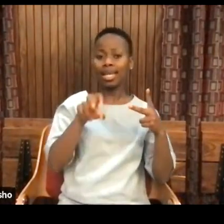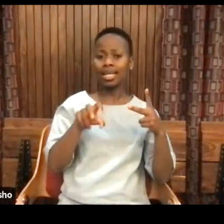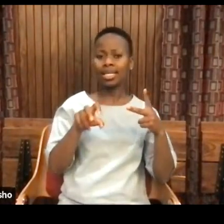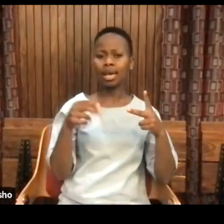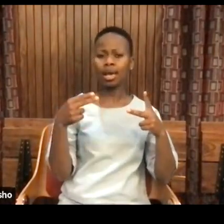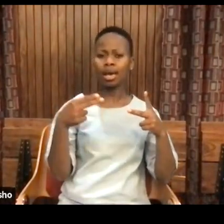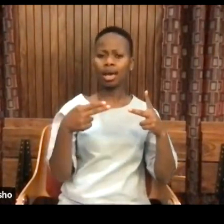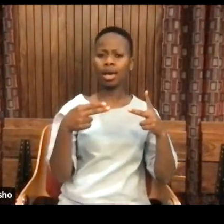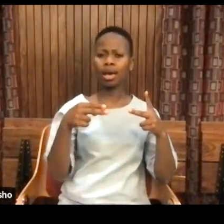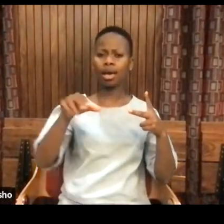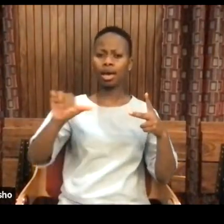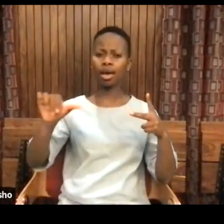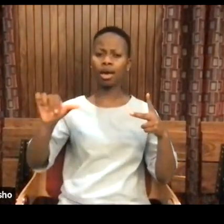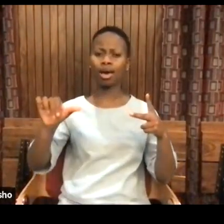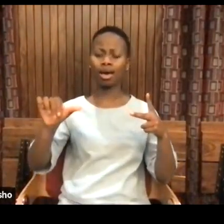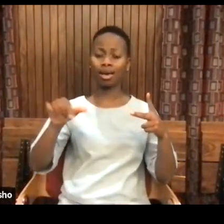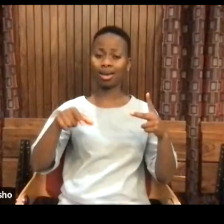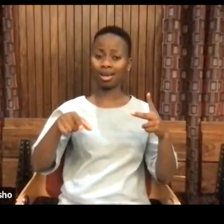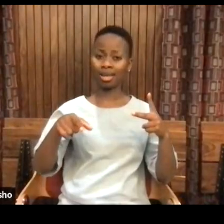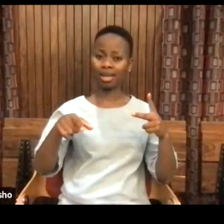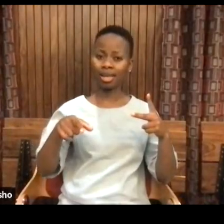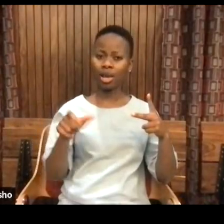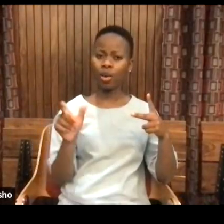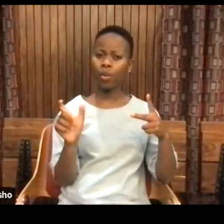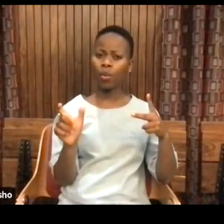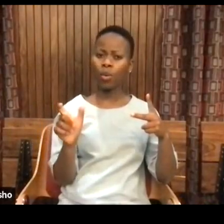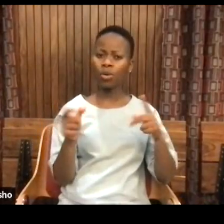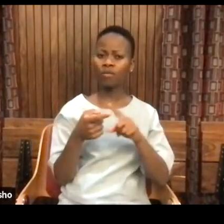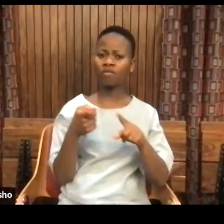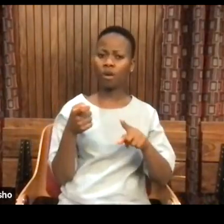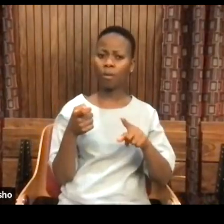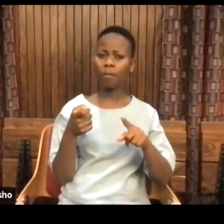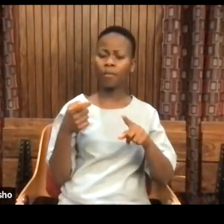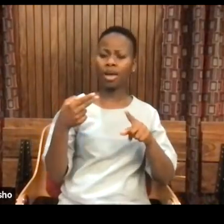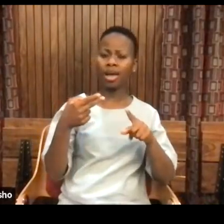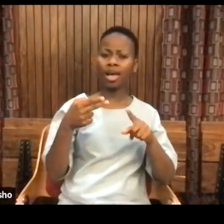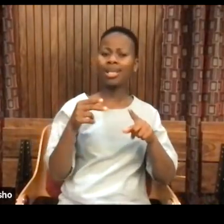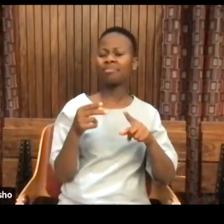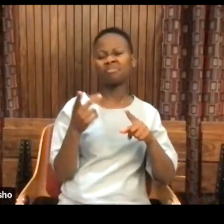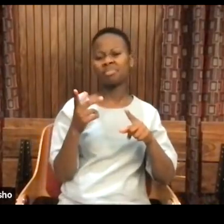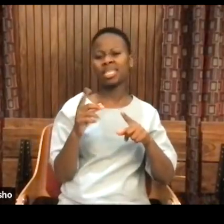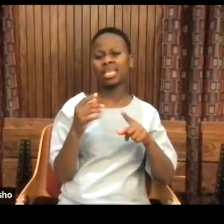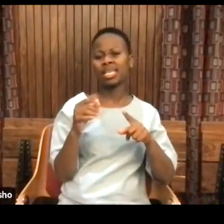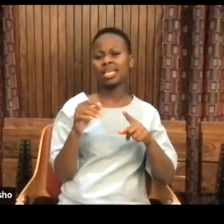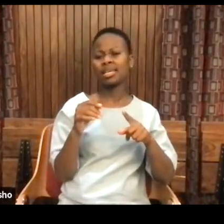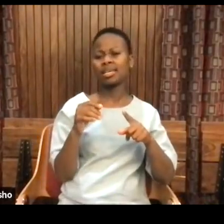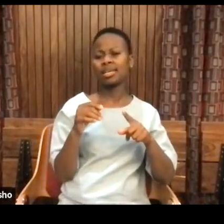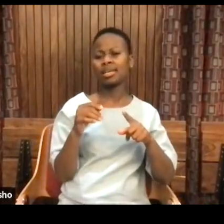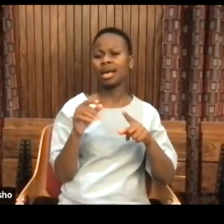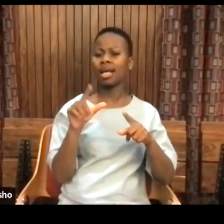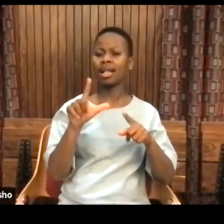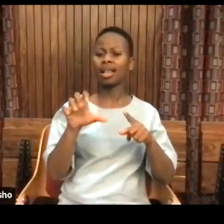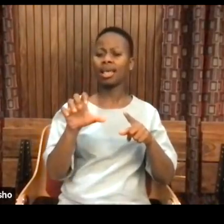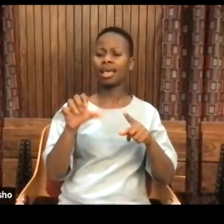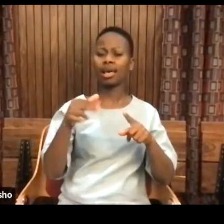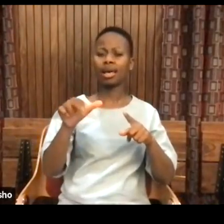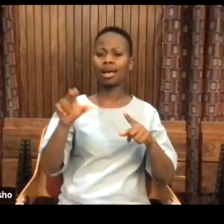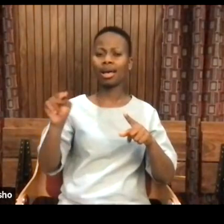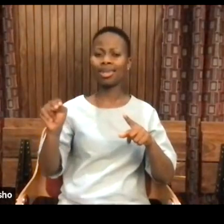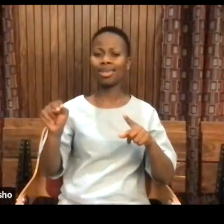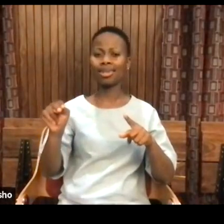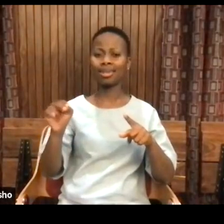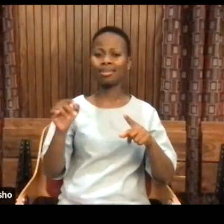And chaf is a rather interesting term. It's the root word in which you get words like in Hebrew, chayim, or chaf, like l'chayim, life.